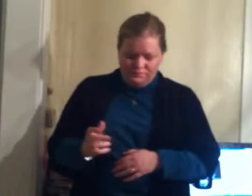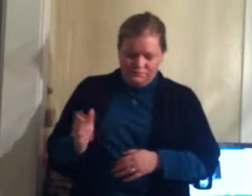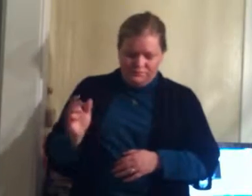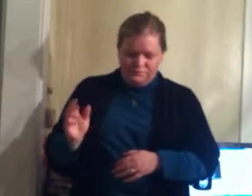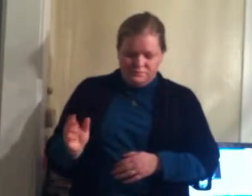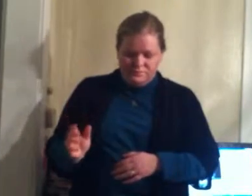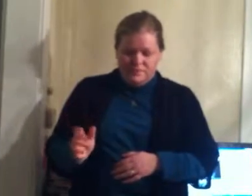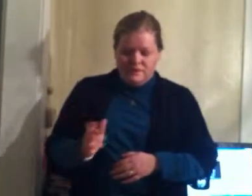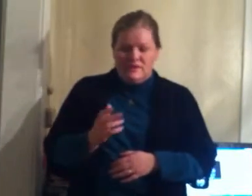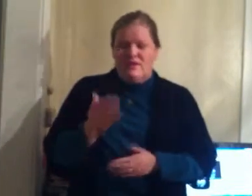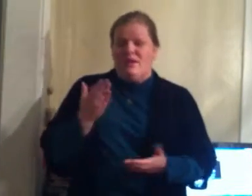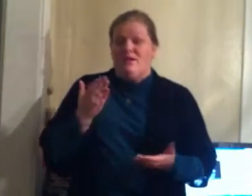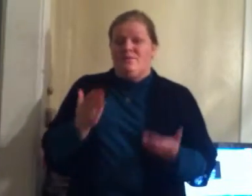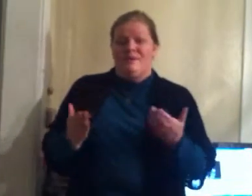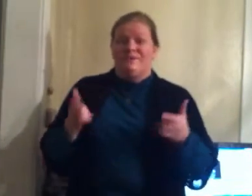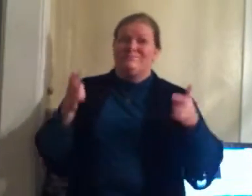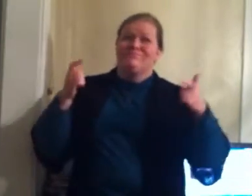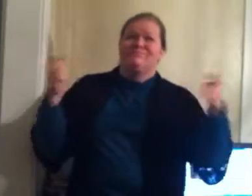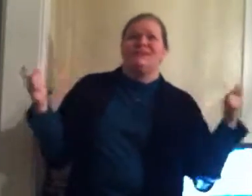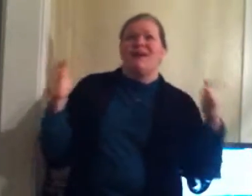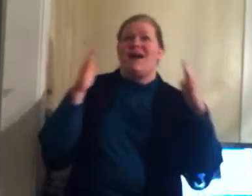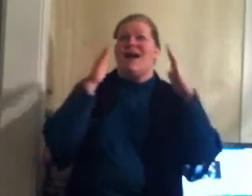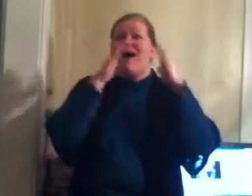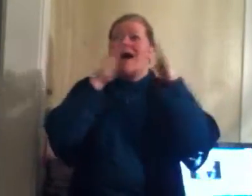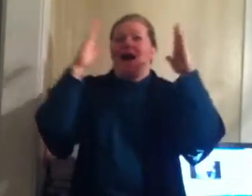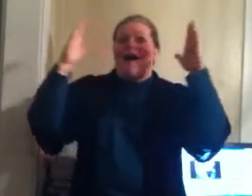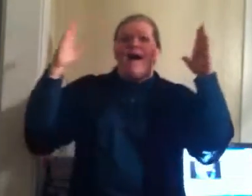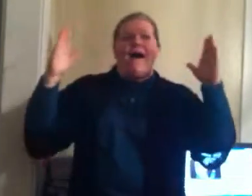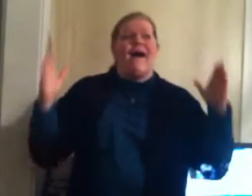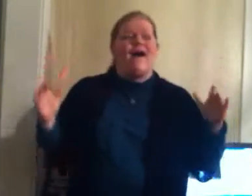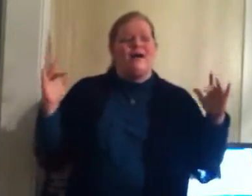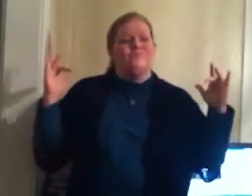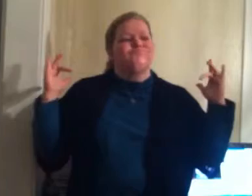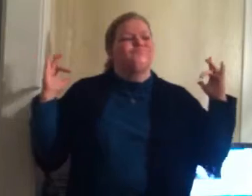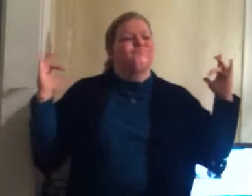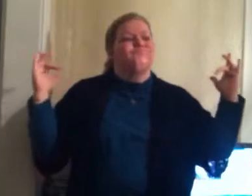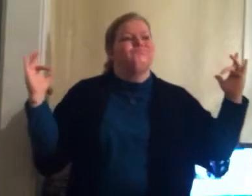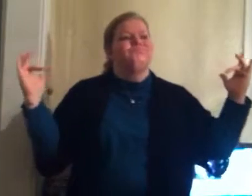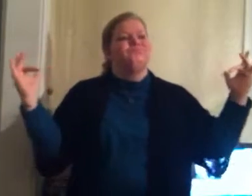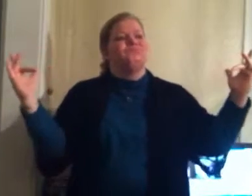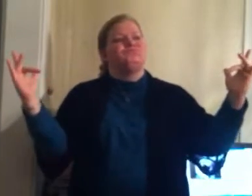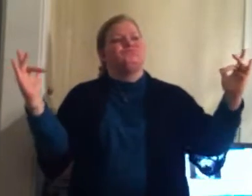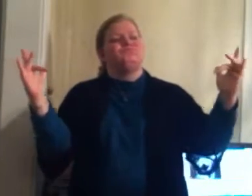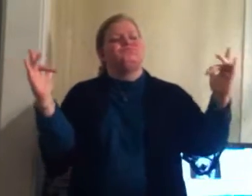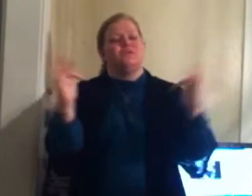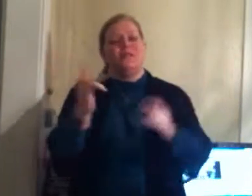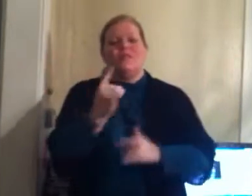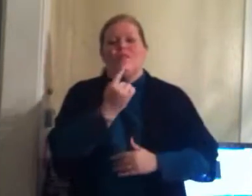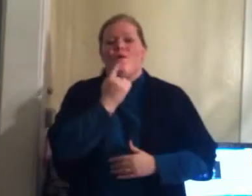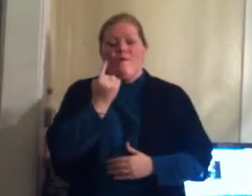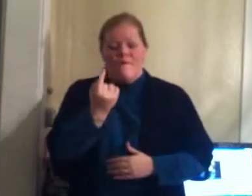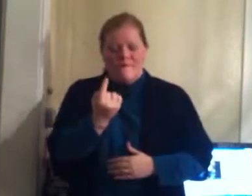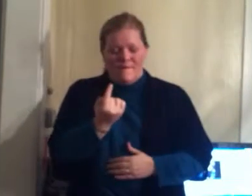Maybe you're alone In the corner of an empty house